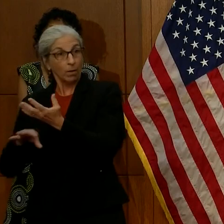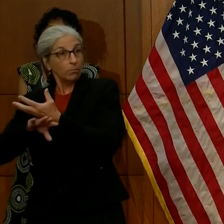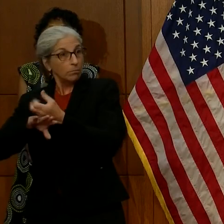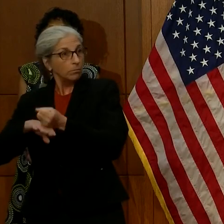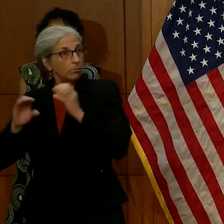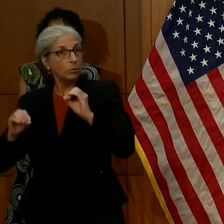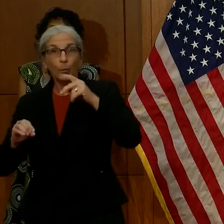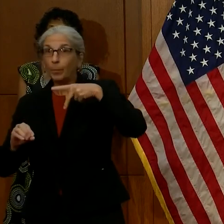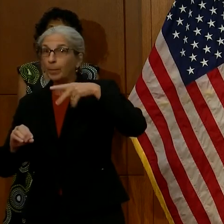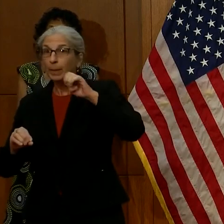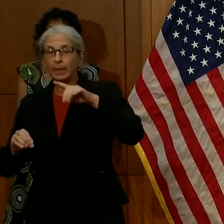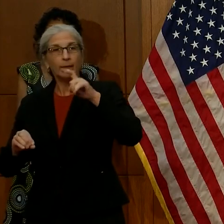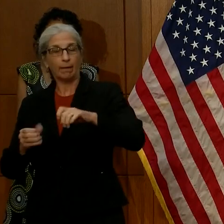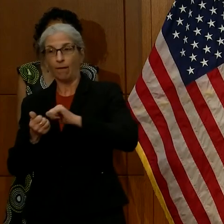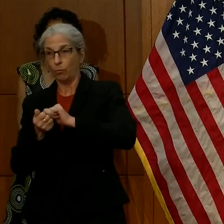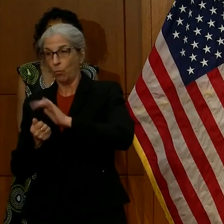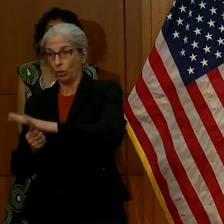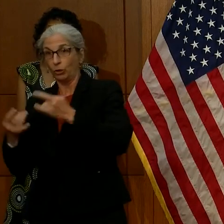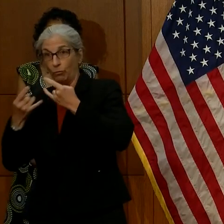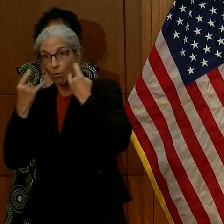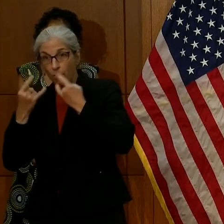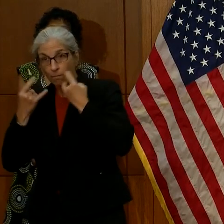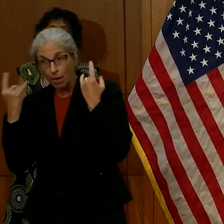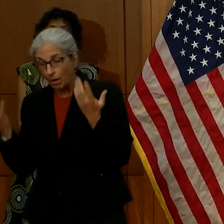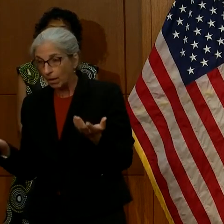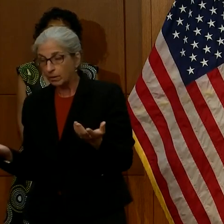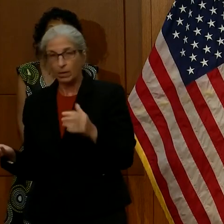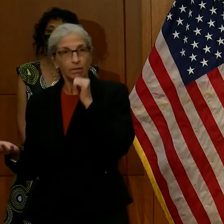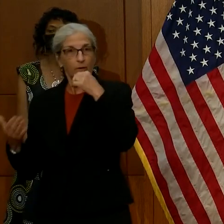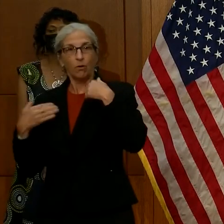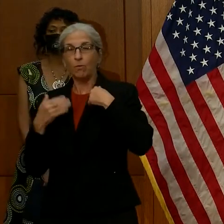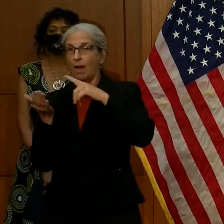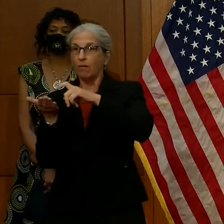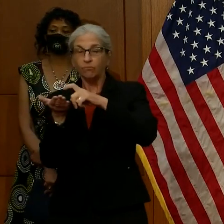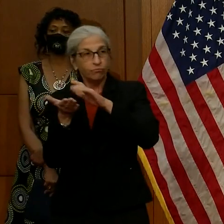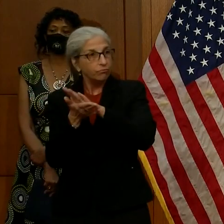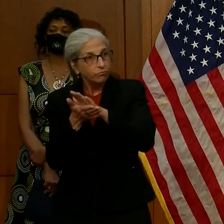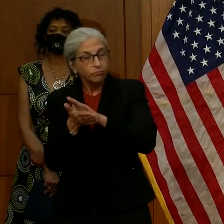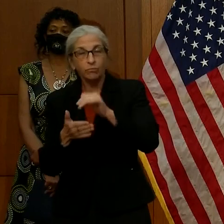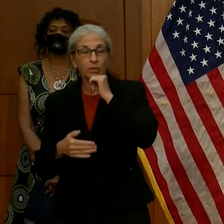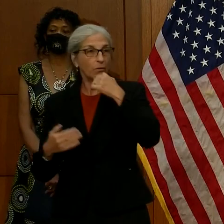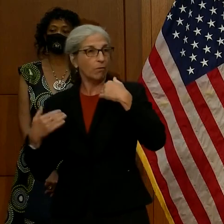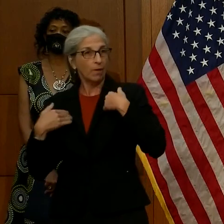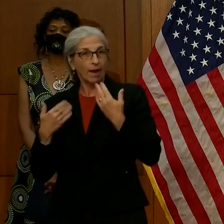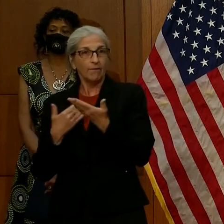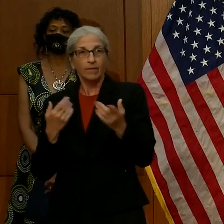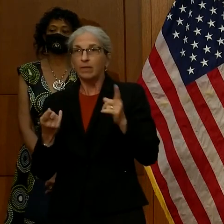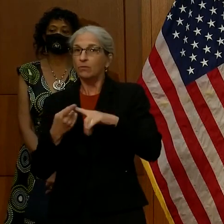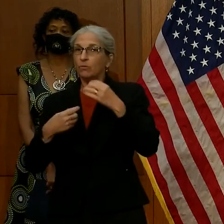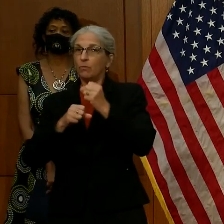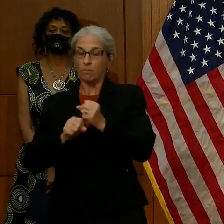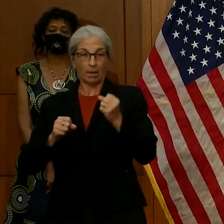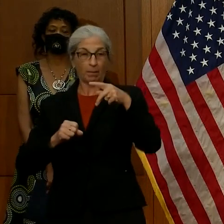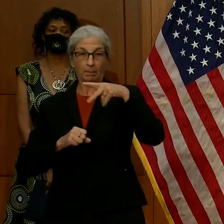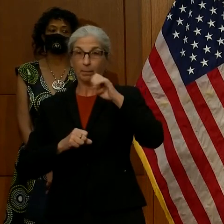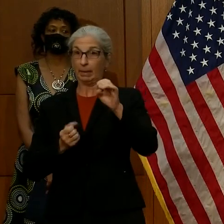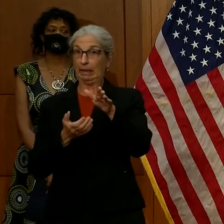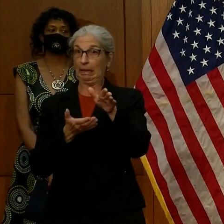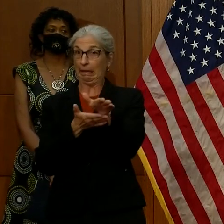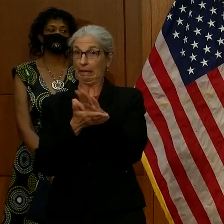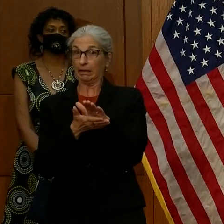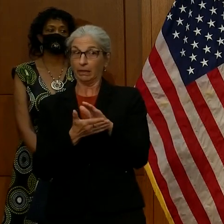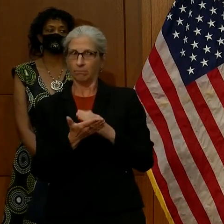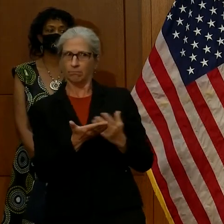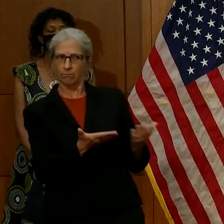to rewash their own masks. Lack of sanitizing equipment. Wondering if the administration has any thought